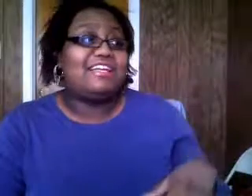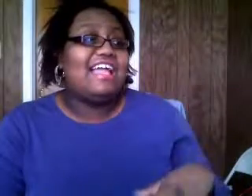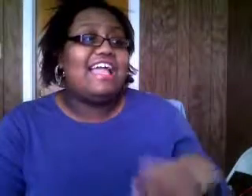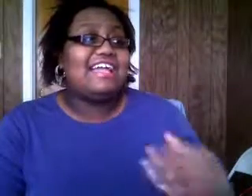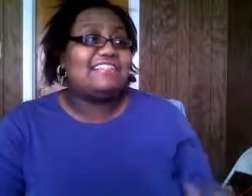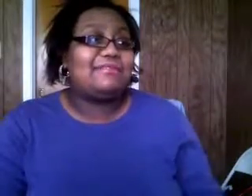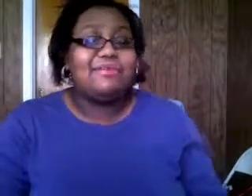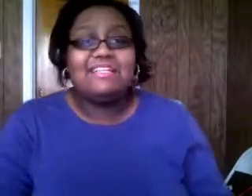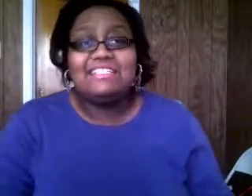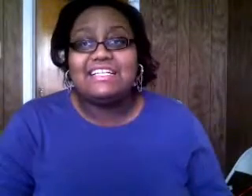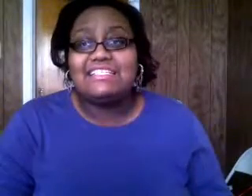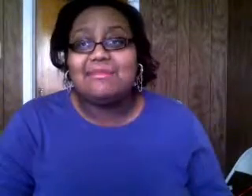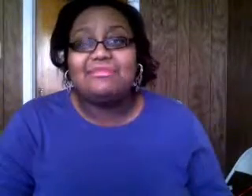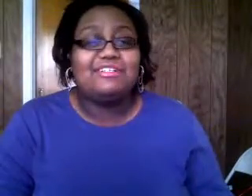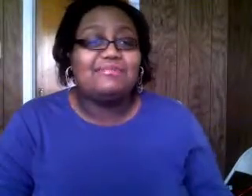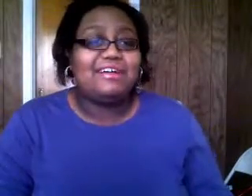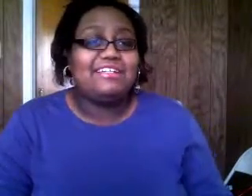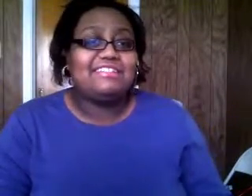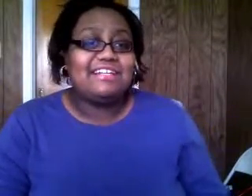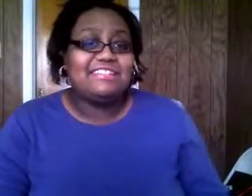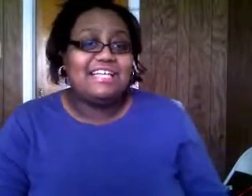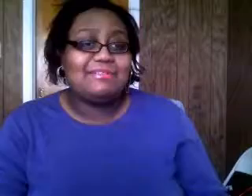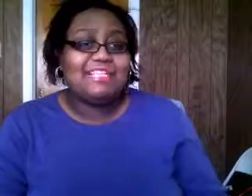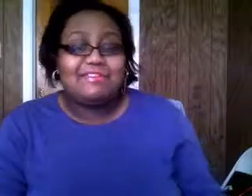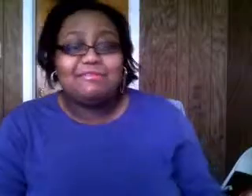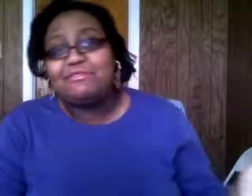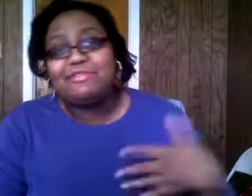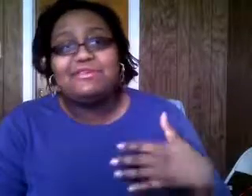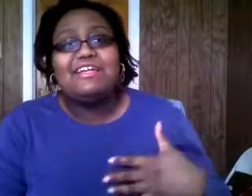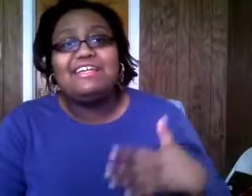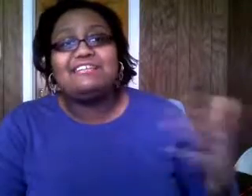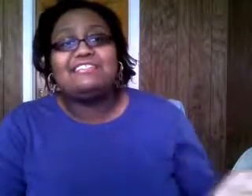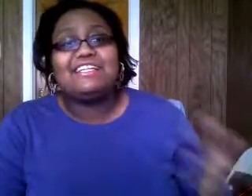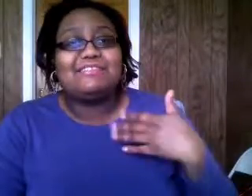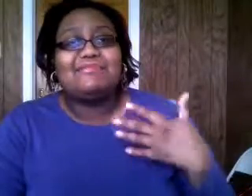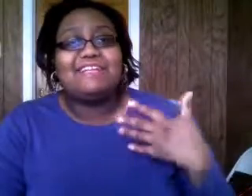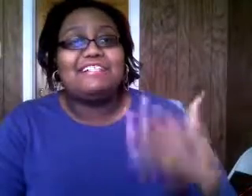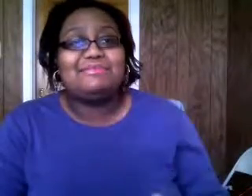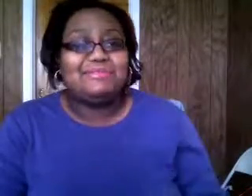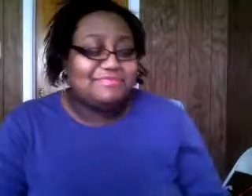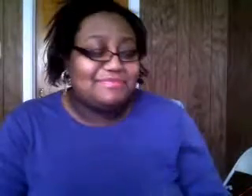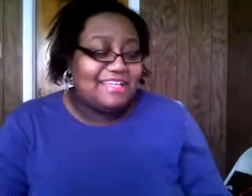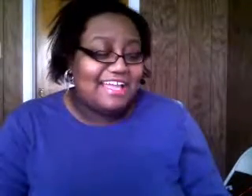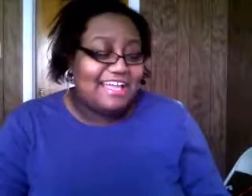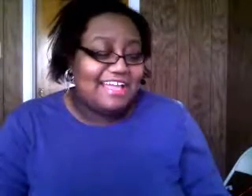and so i'm like what is that so i'm looking around he's looking outside like damn get away from the window you know just in case something flies through and